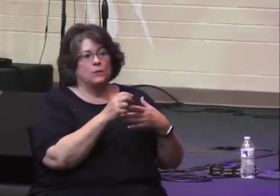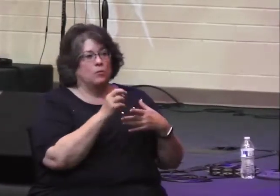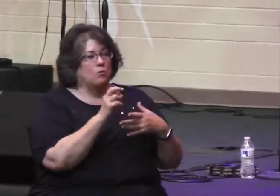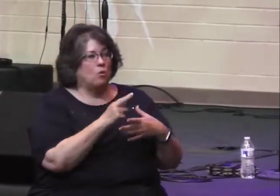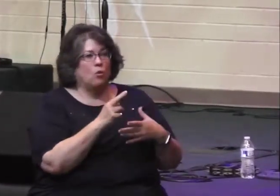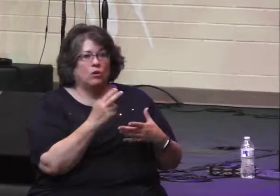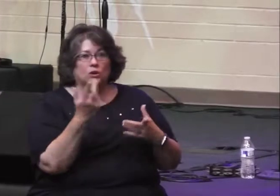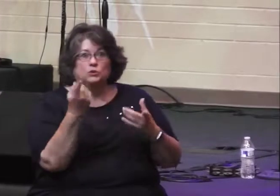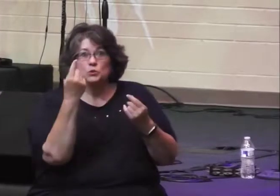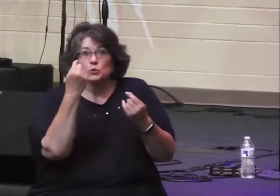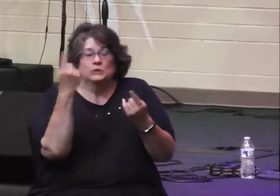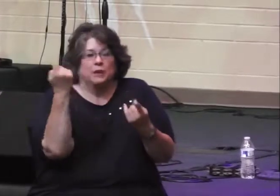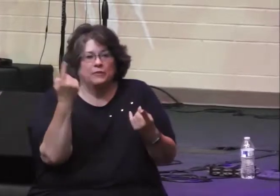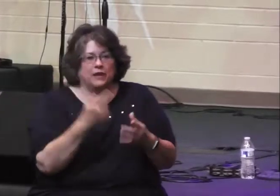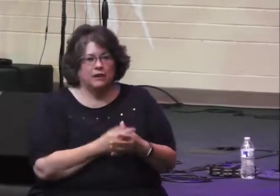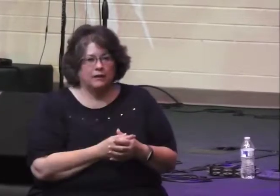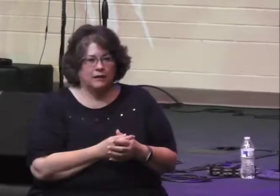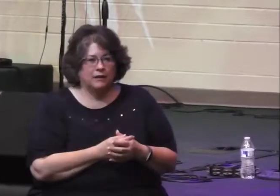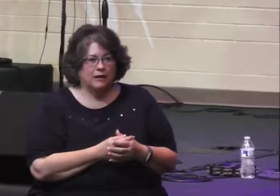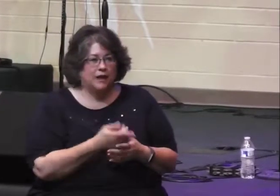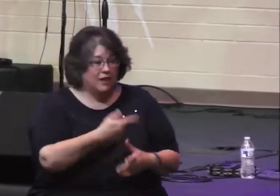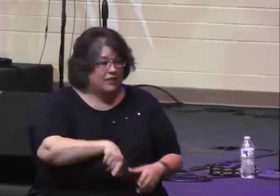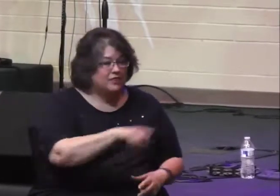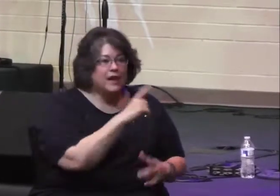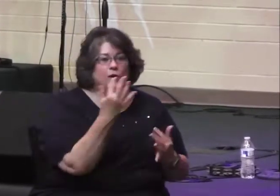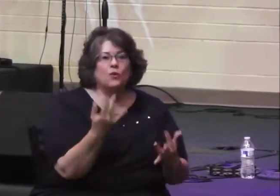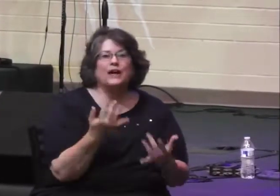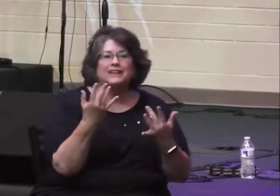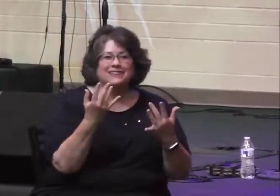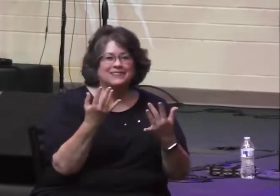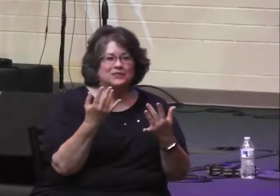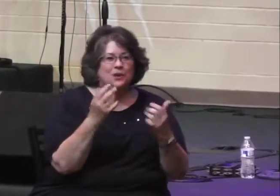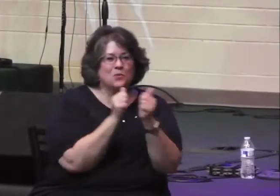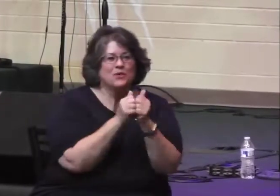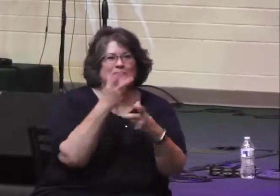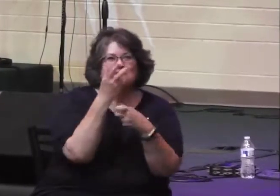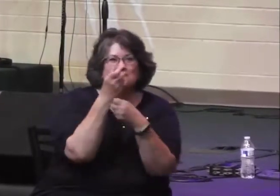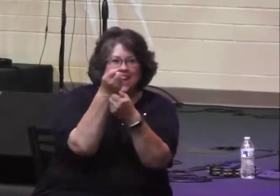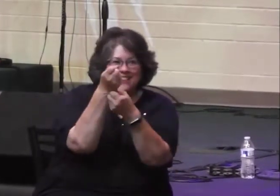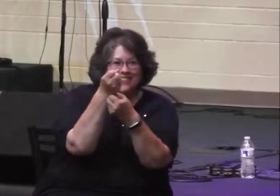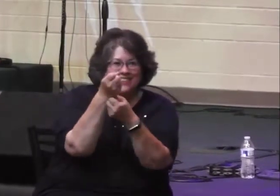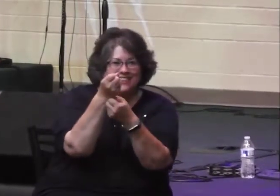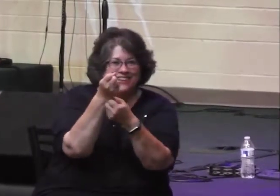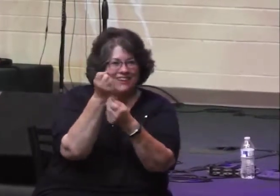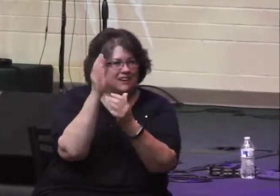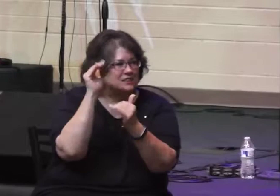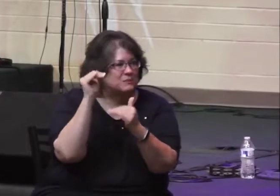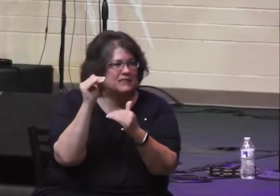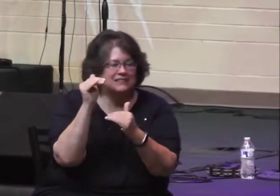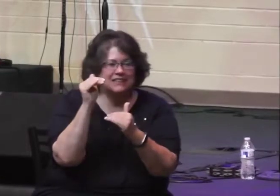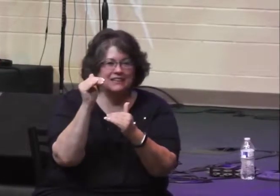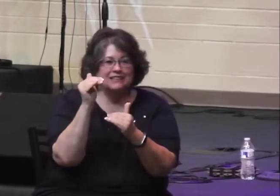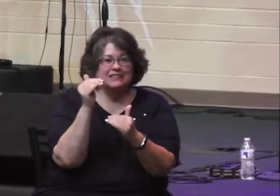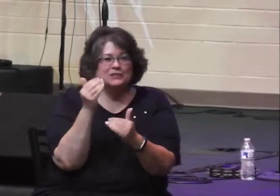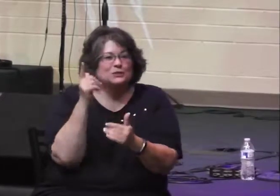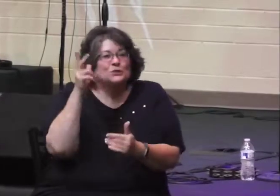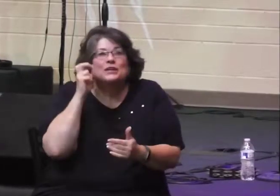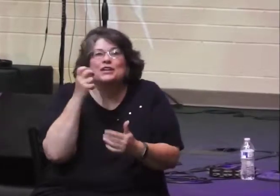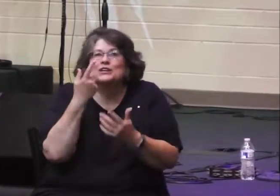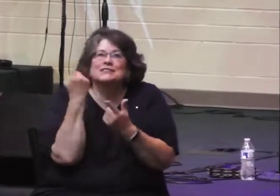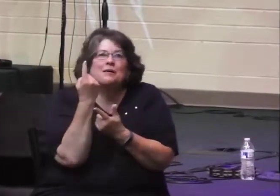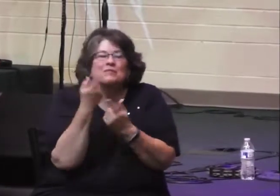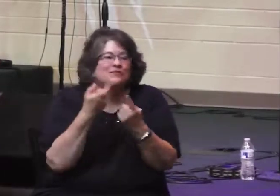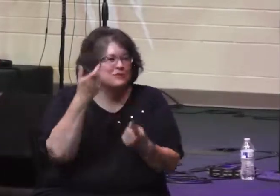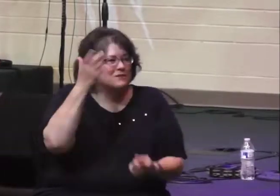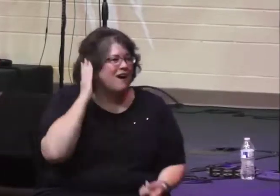maybe intervene. They waited, but they waited in faith, expecting to hear something from